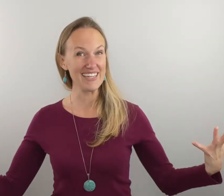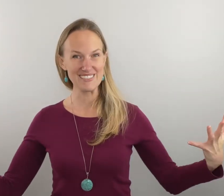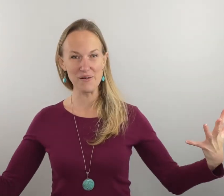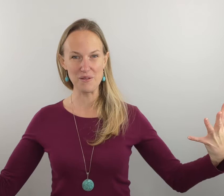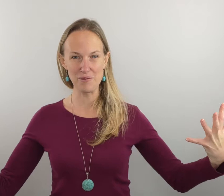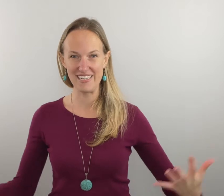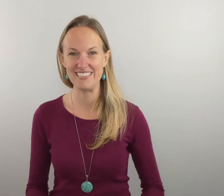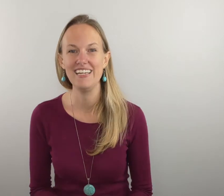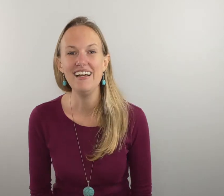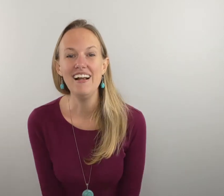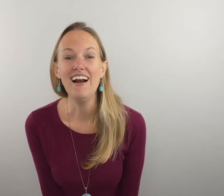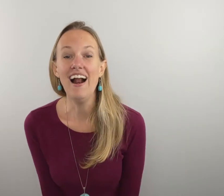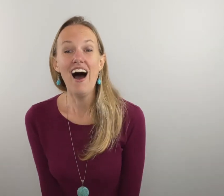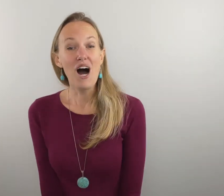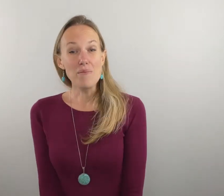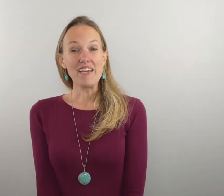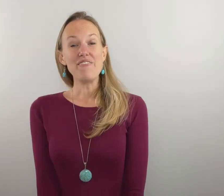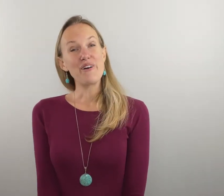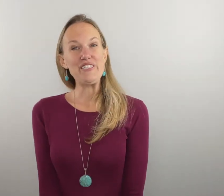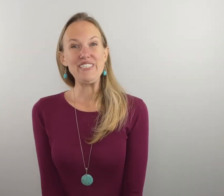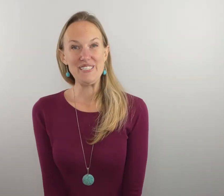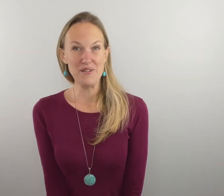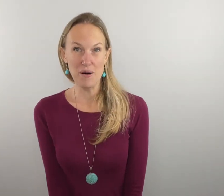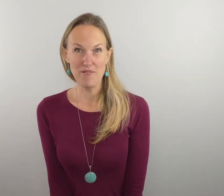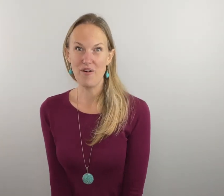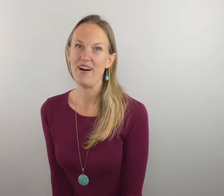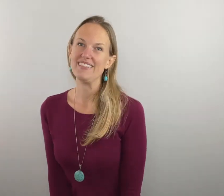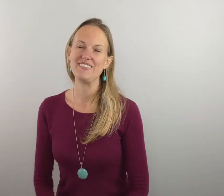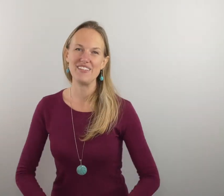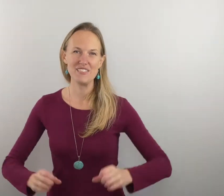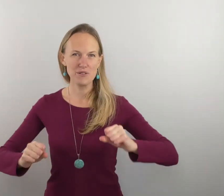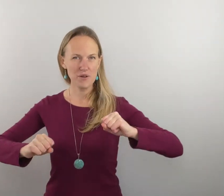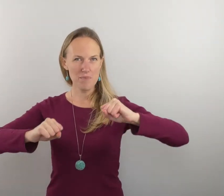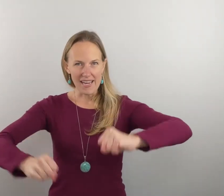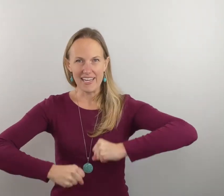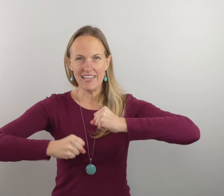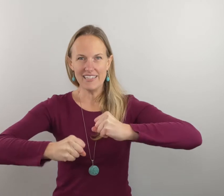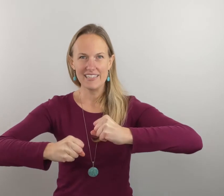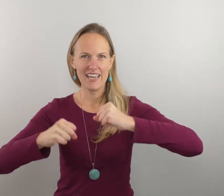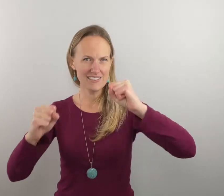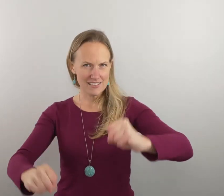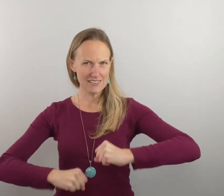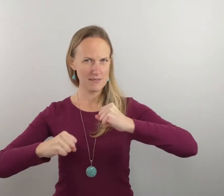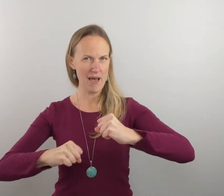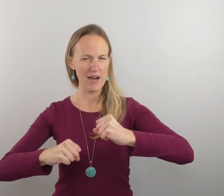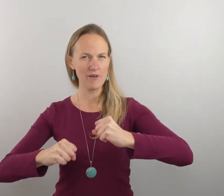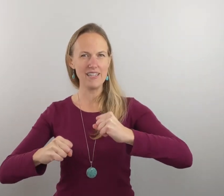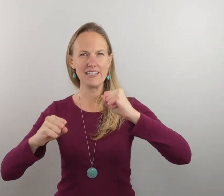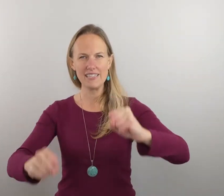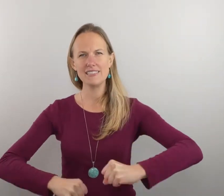so the bridge almighty fortress you go before us so for this we're doing mighty okay so that's power like this